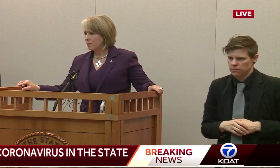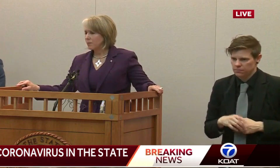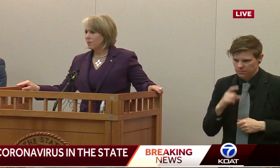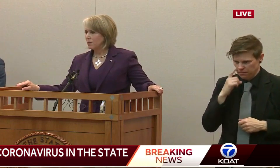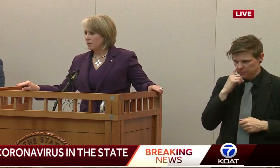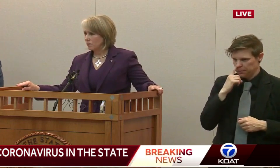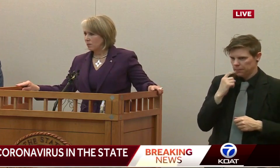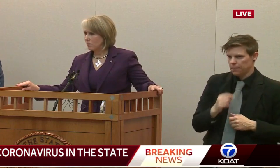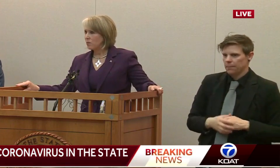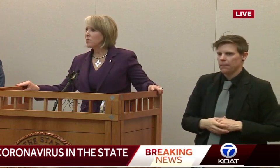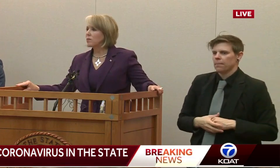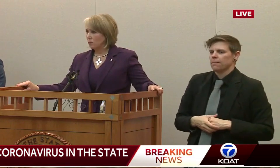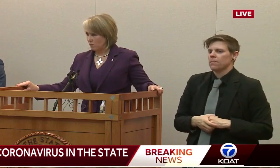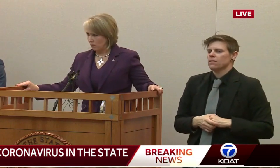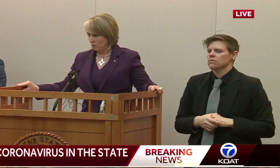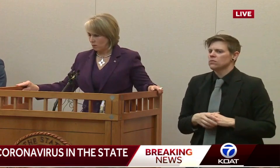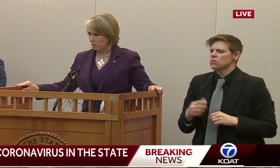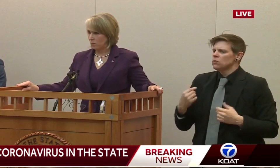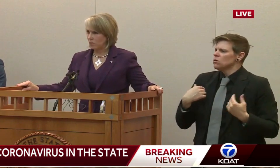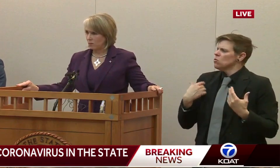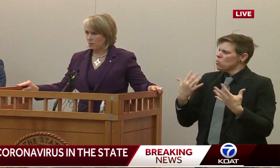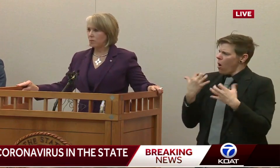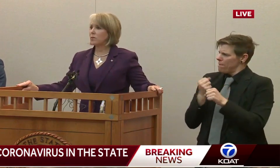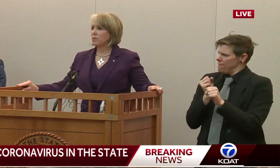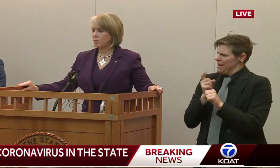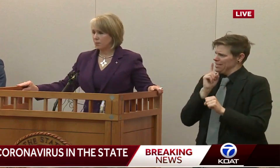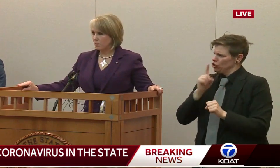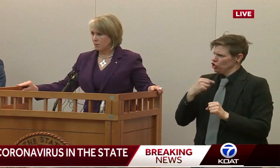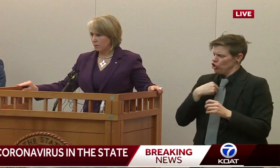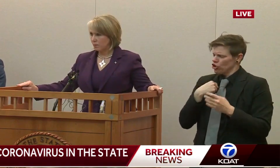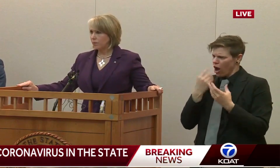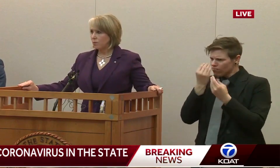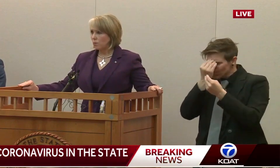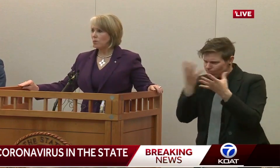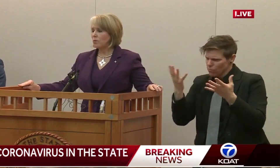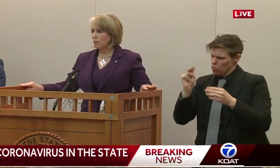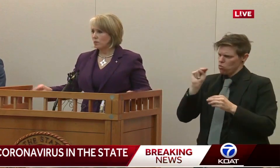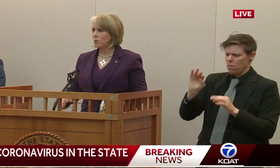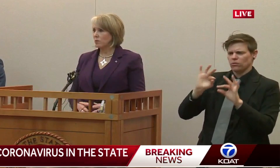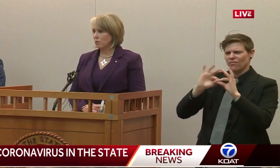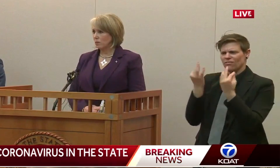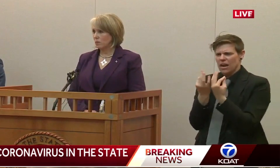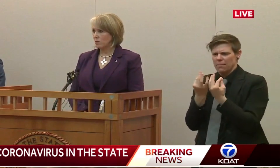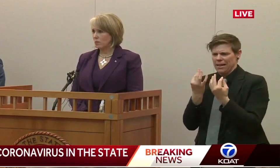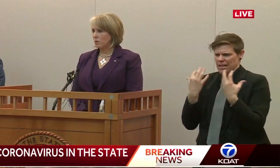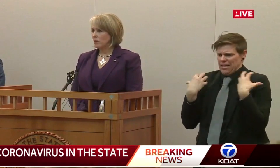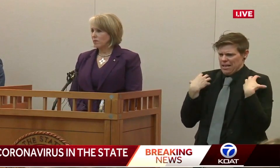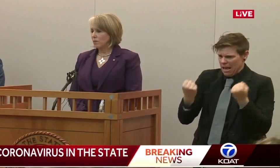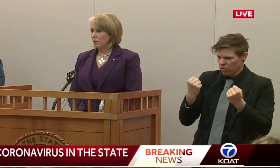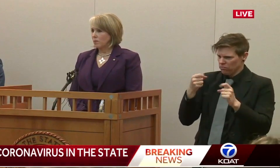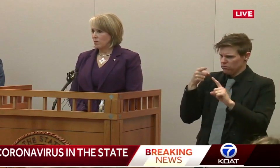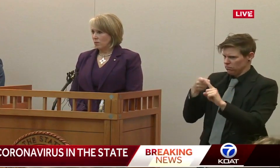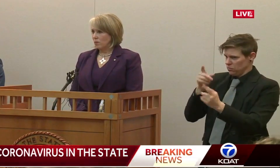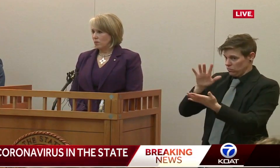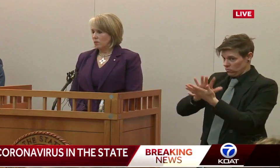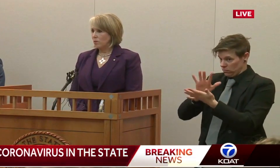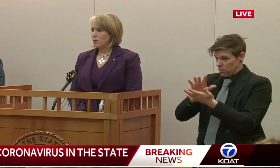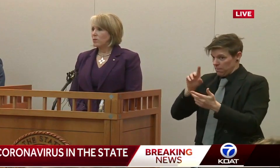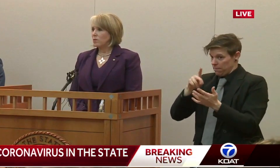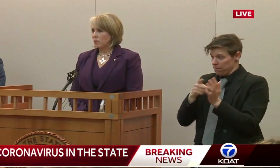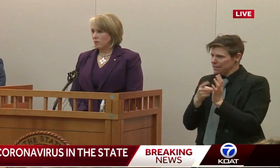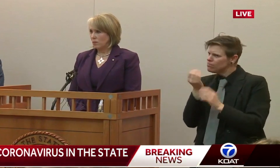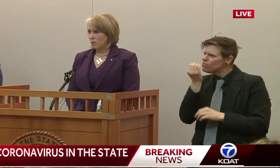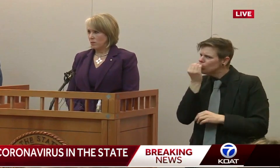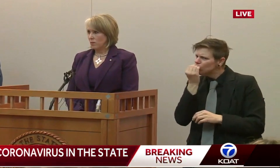sure that we're giving New Mexico families really clear instructions, particularly when it comes to getting meals at school. So starting Monday, for breakfast and lunch,